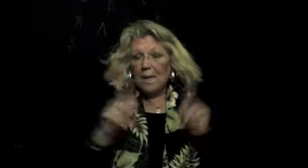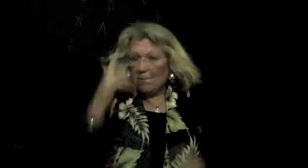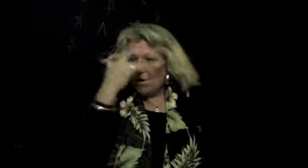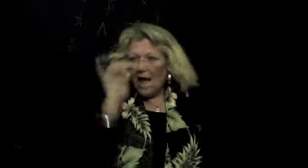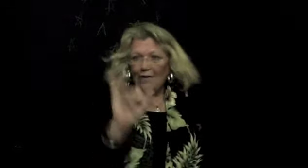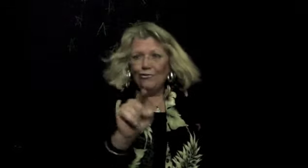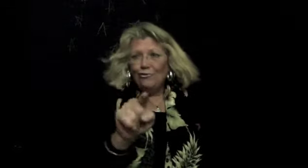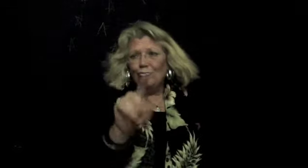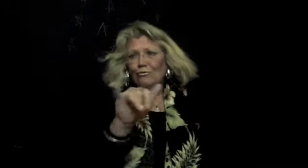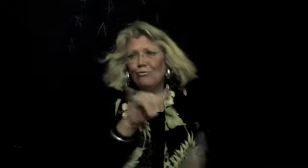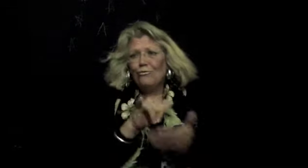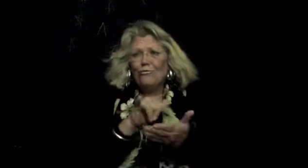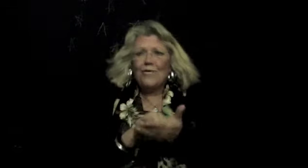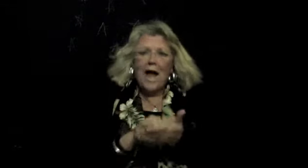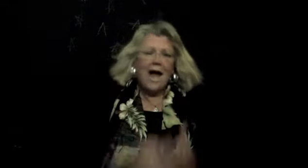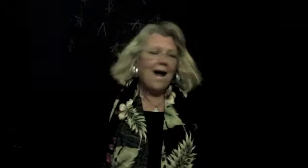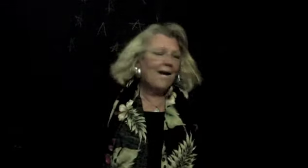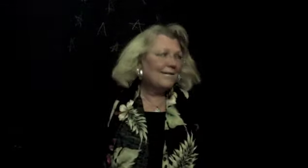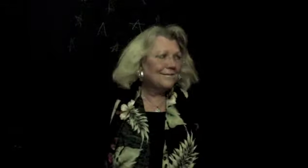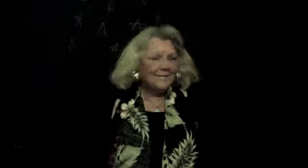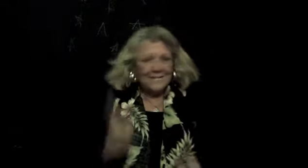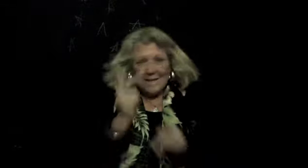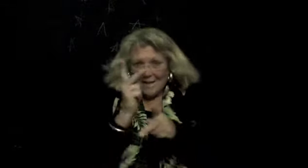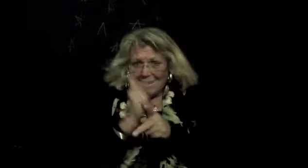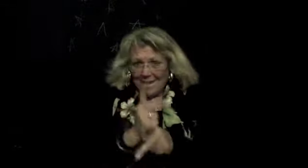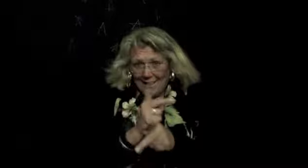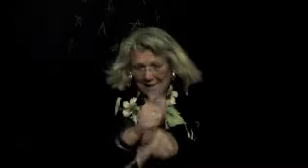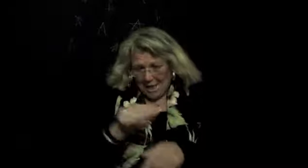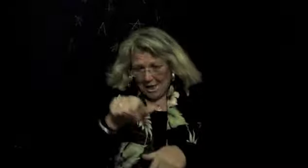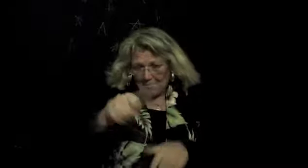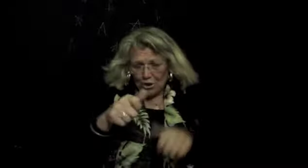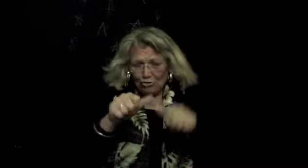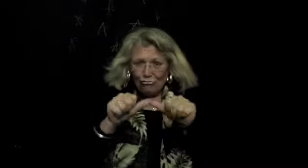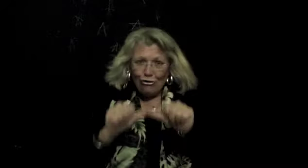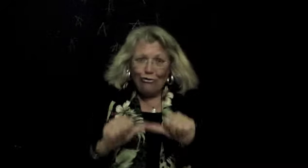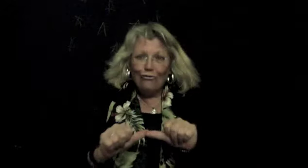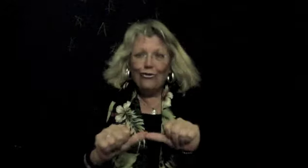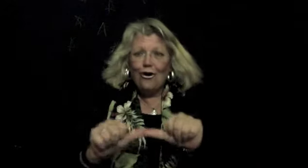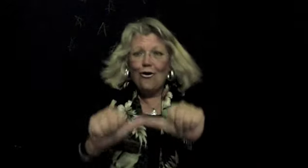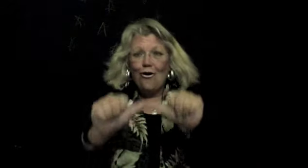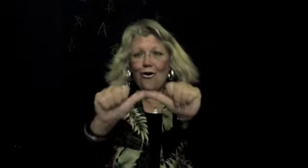like you That keep it turned on